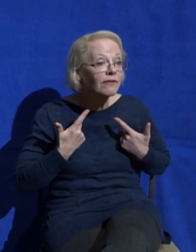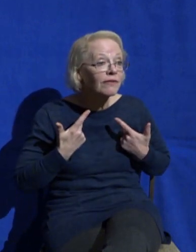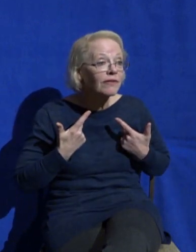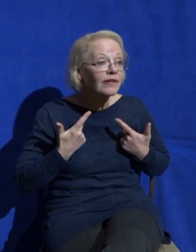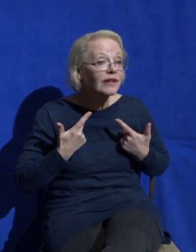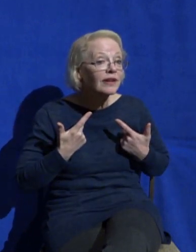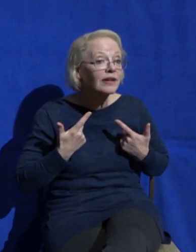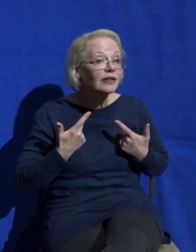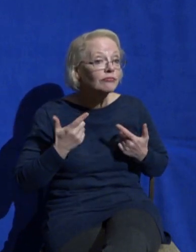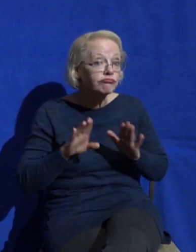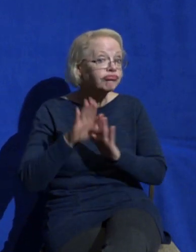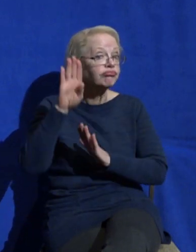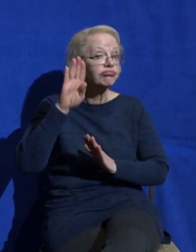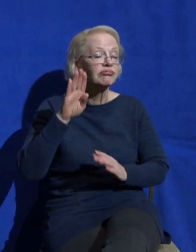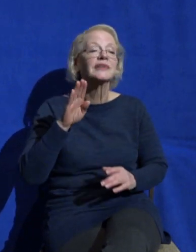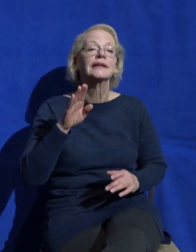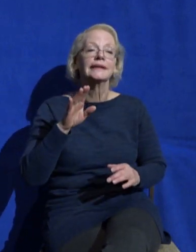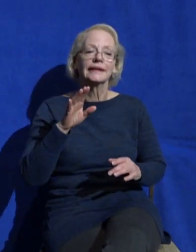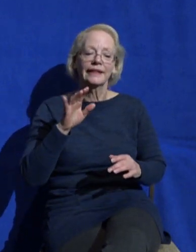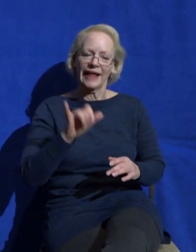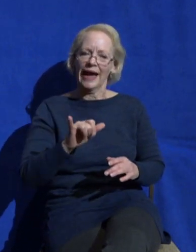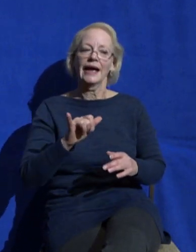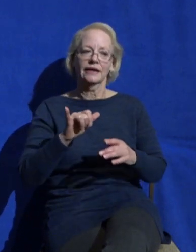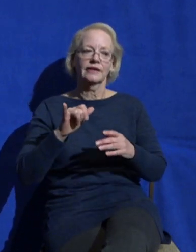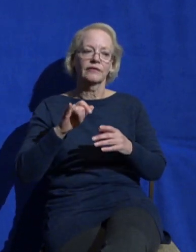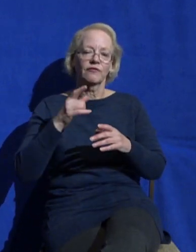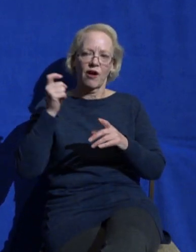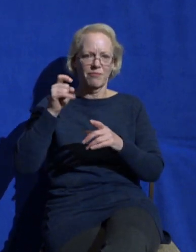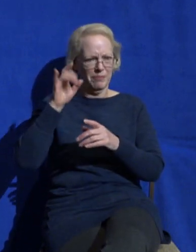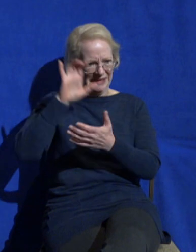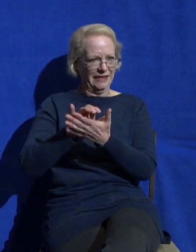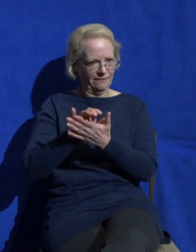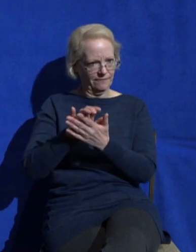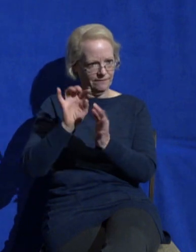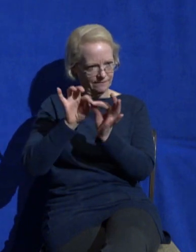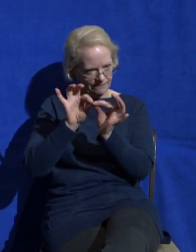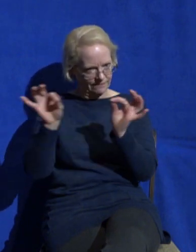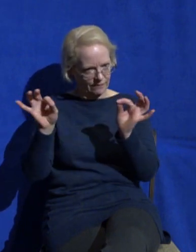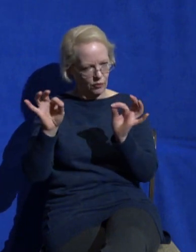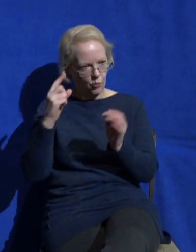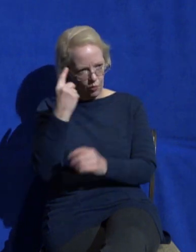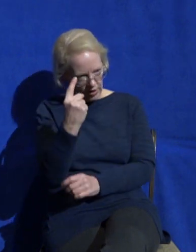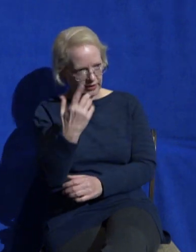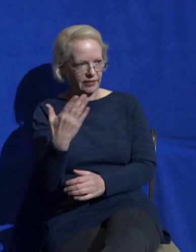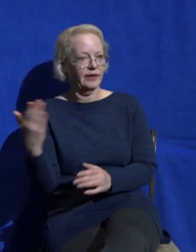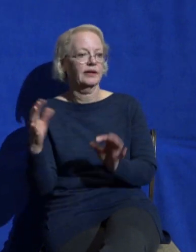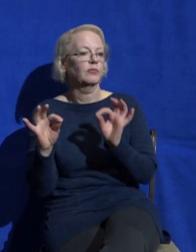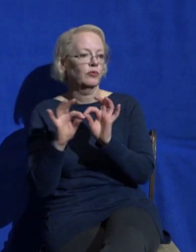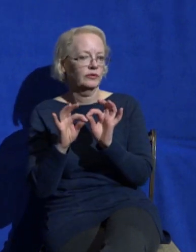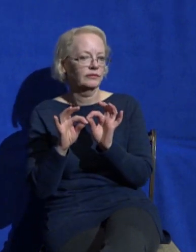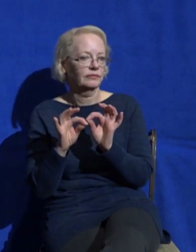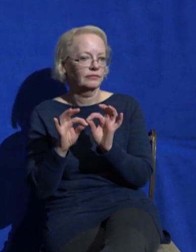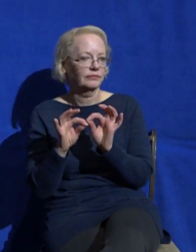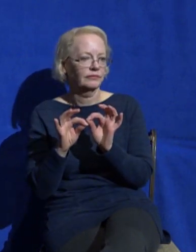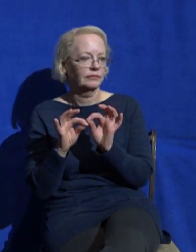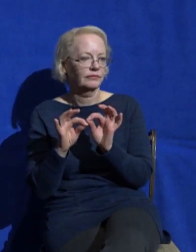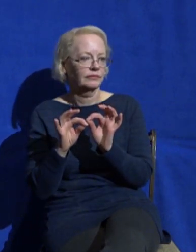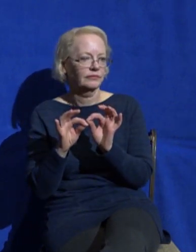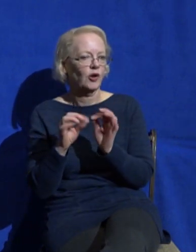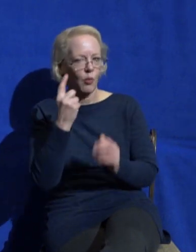you believe that you can go to church you can read a bunch of Christian books